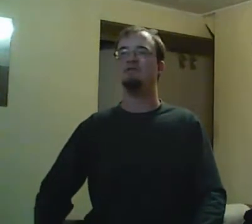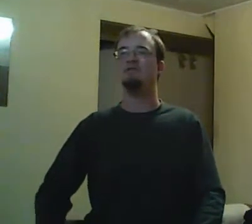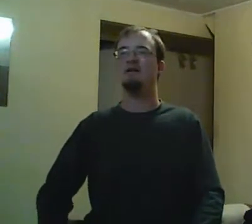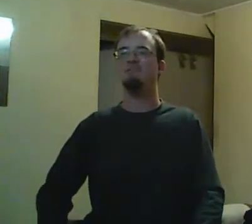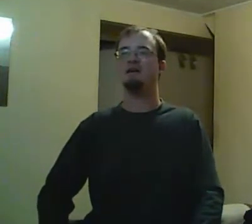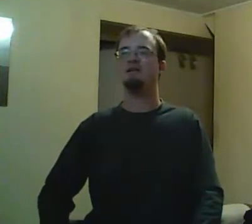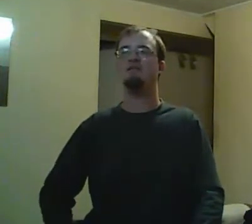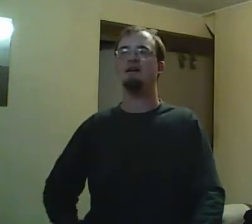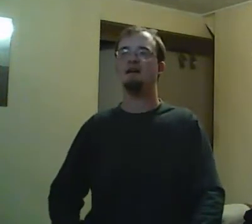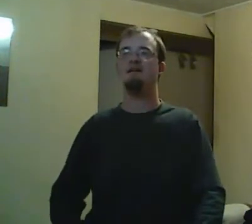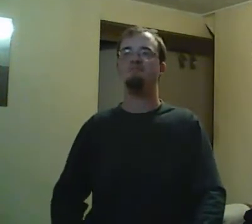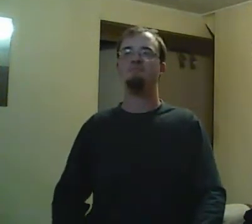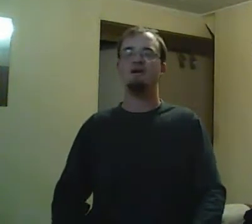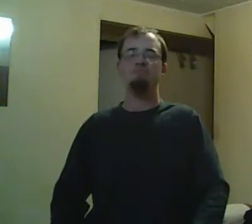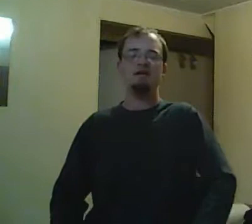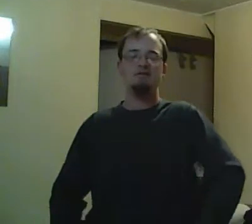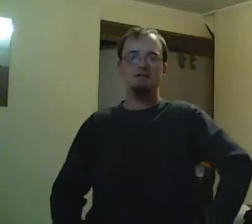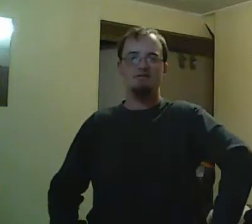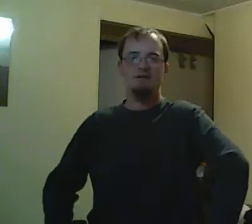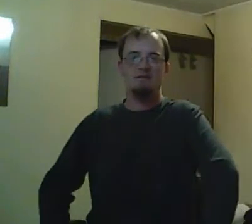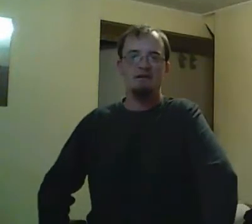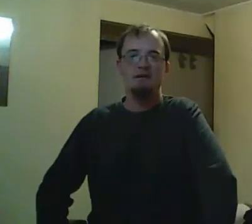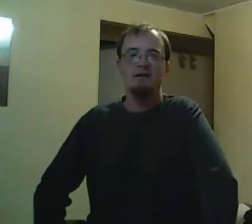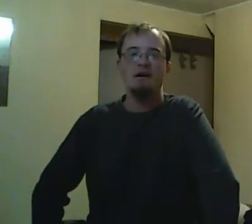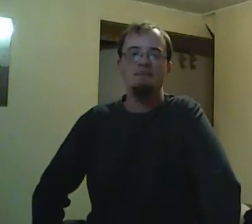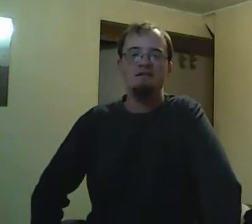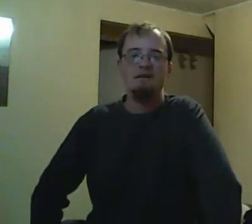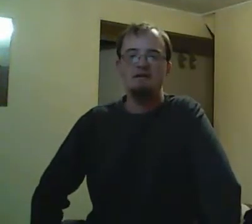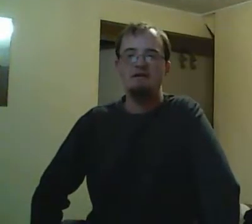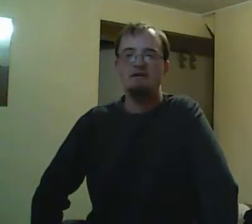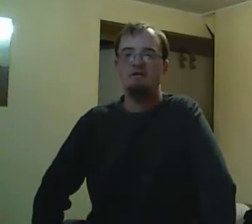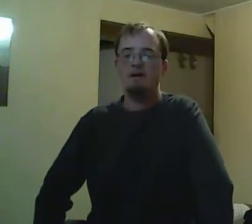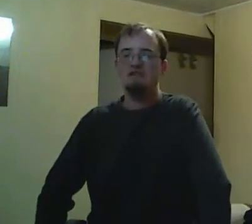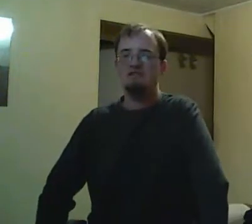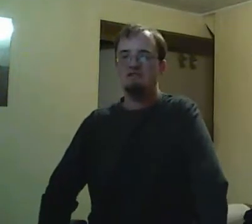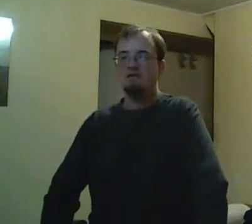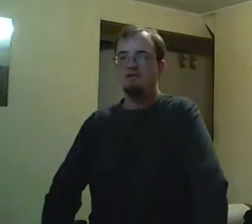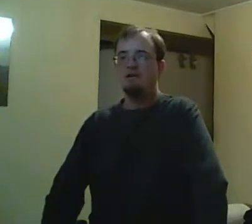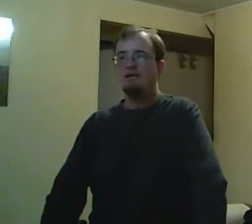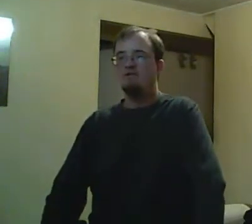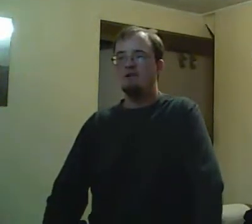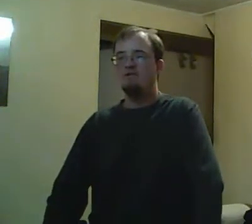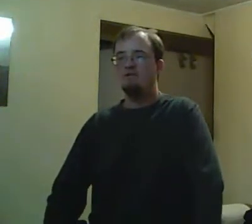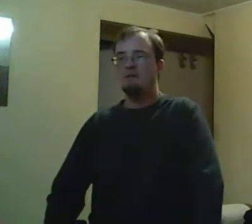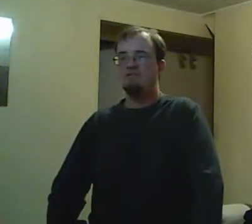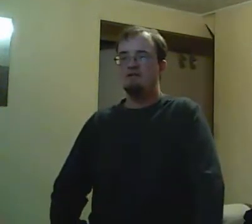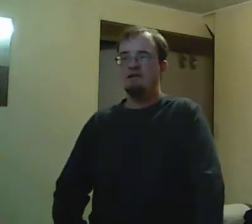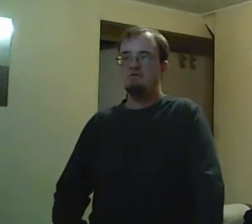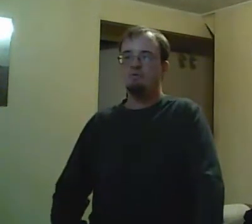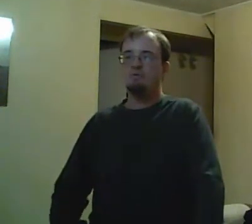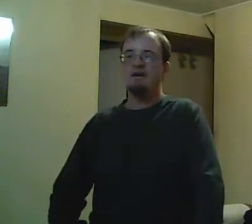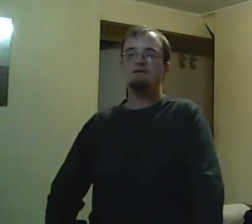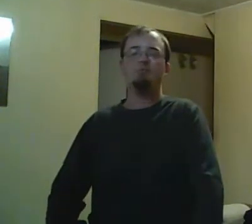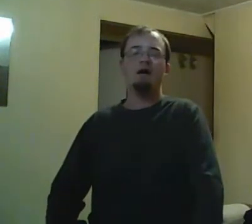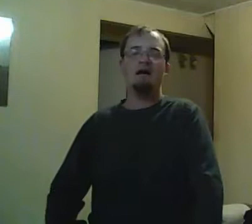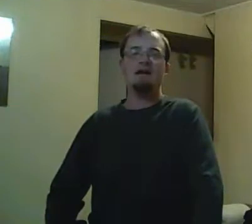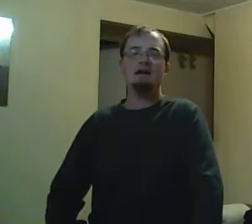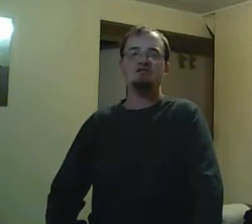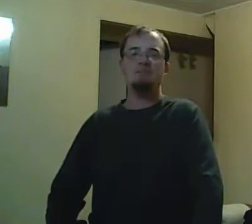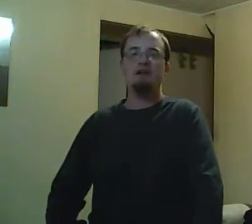analyst for my friend's startup called Tender Tool. It's basically to help property managers get tenders with approved trades, like,